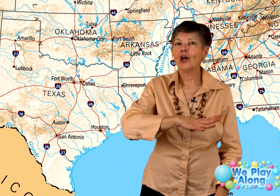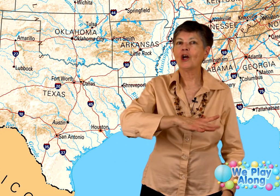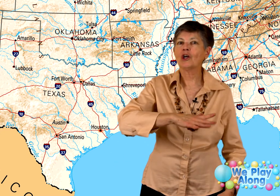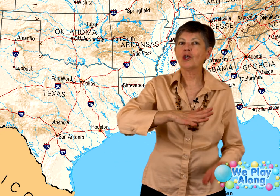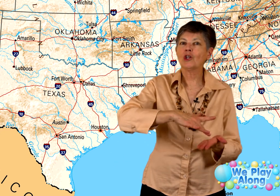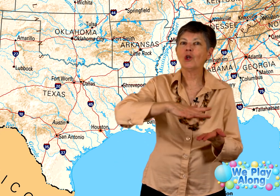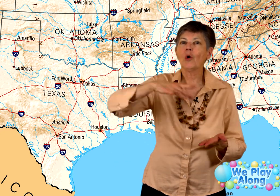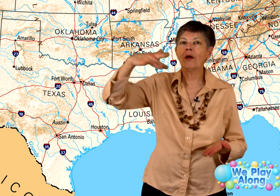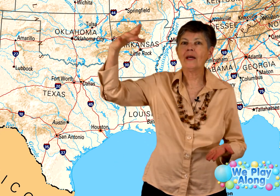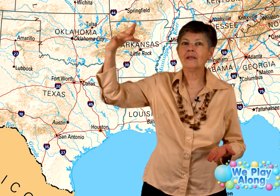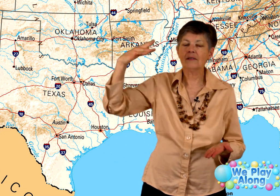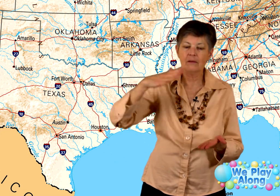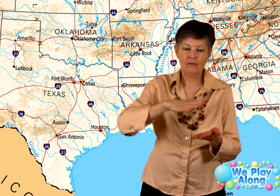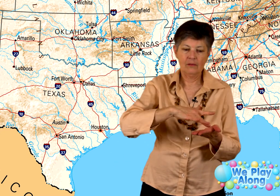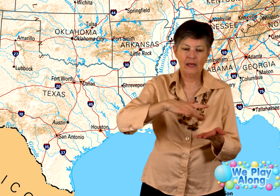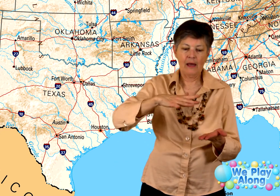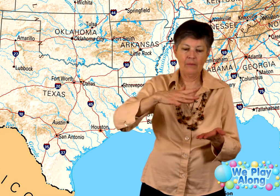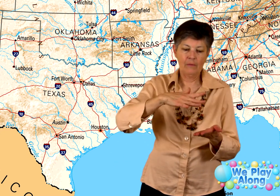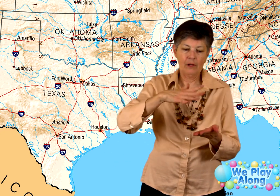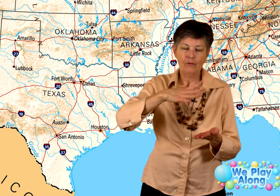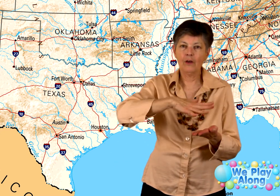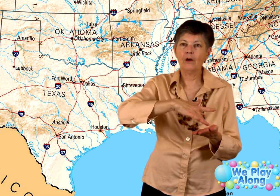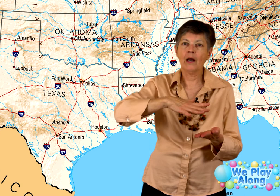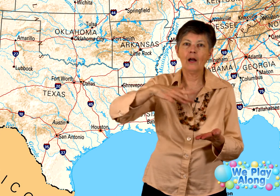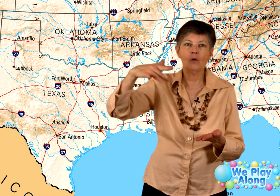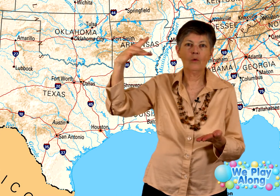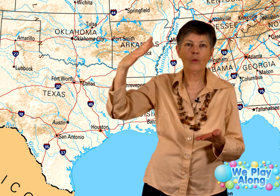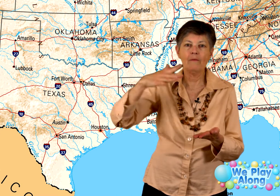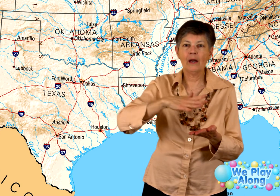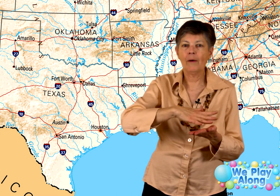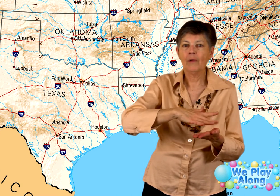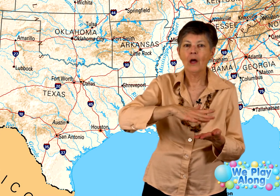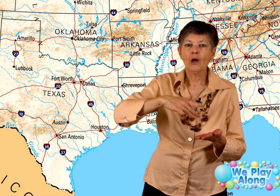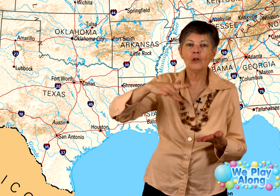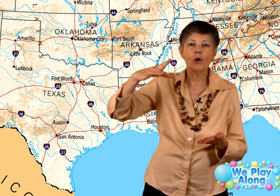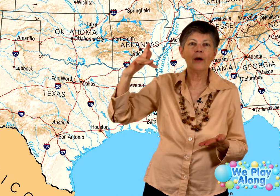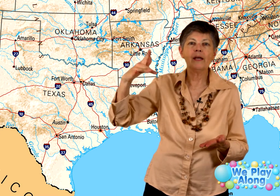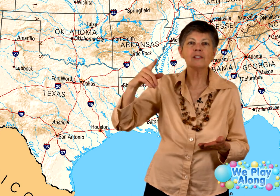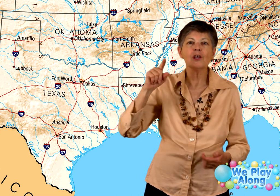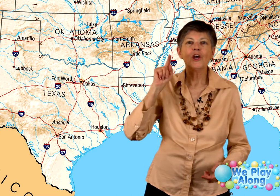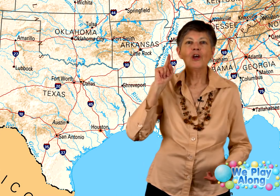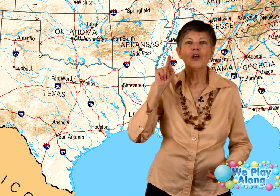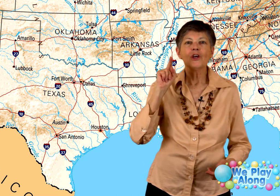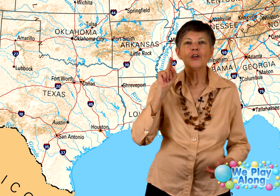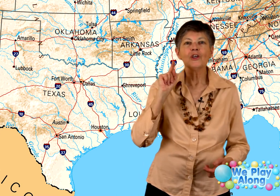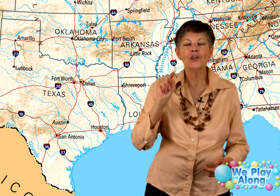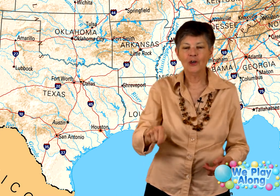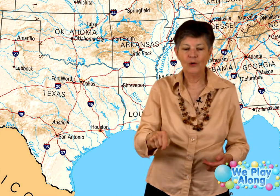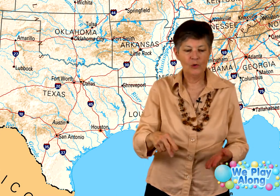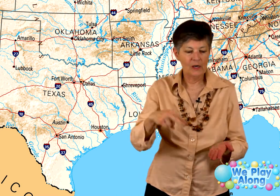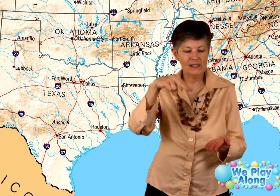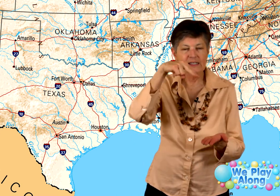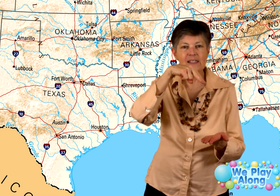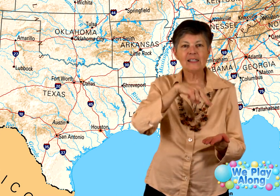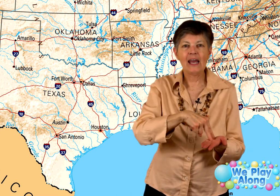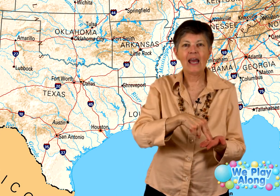glorious. Take that middle finger and kind of wave it up. Glorious. You stand